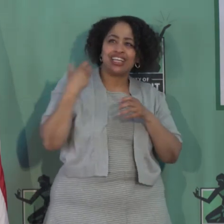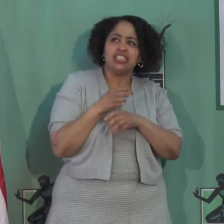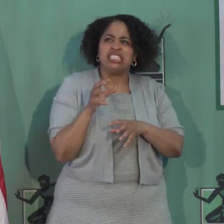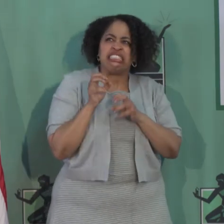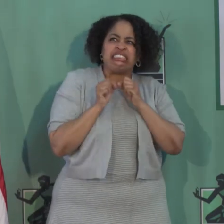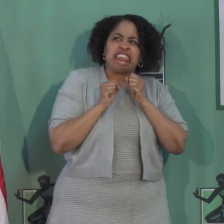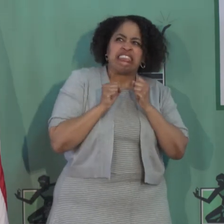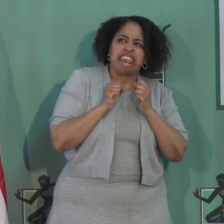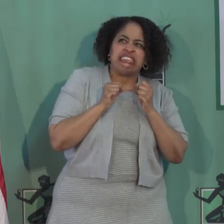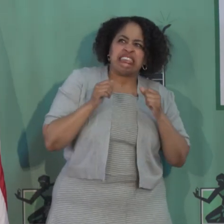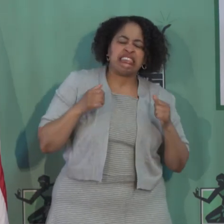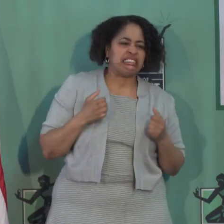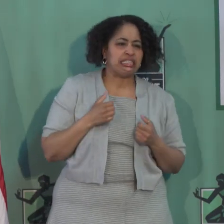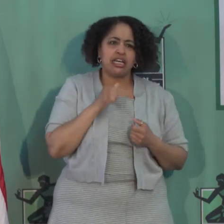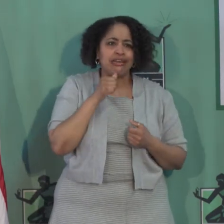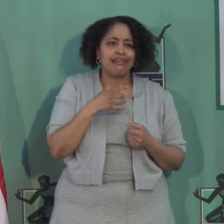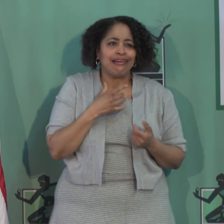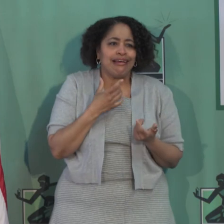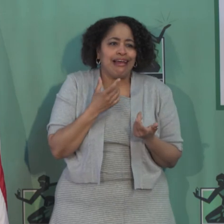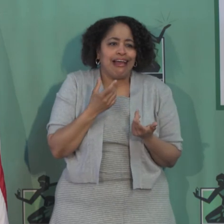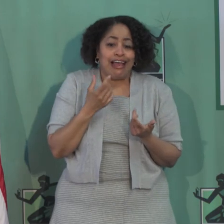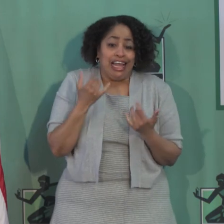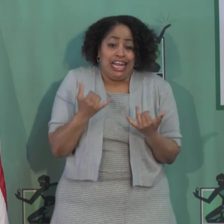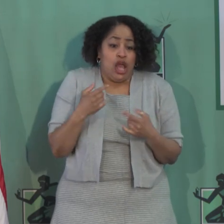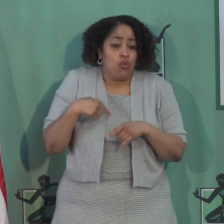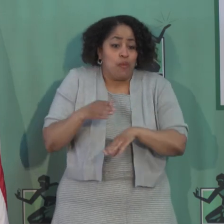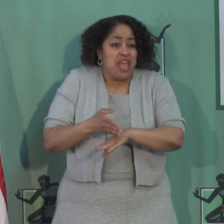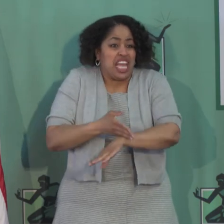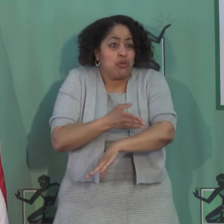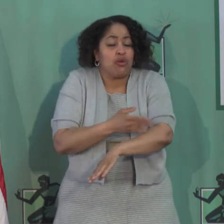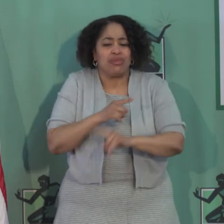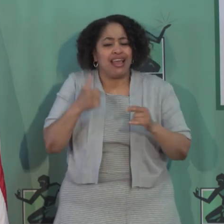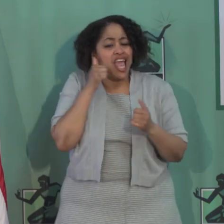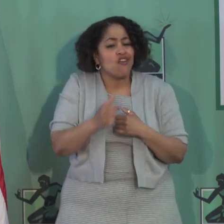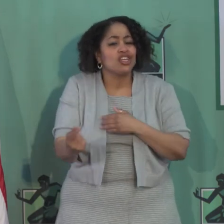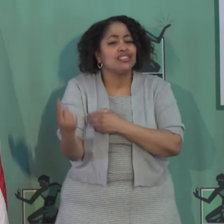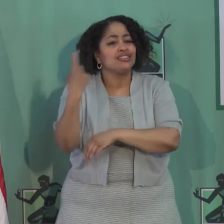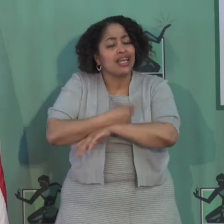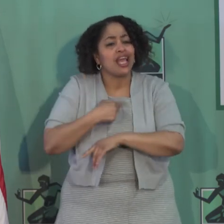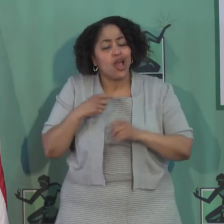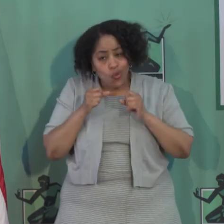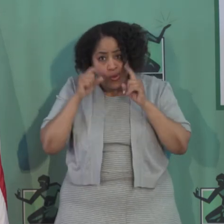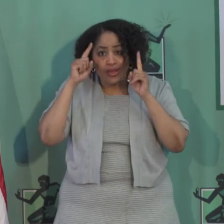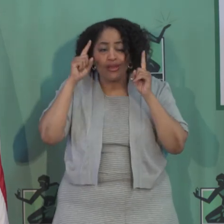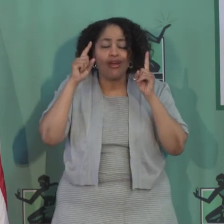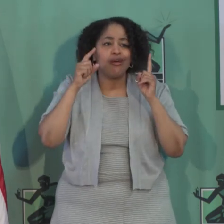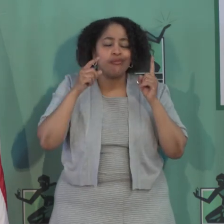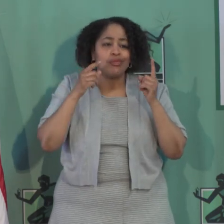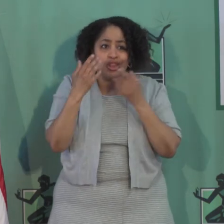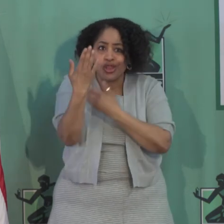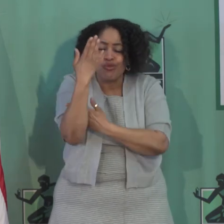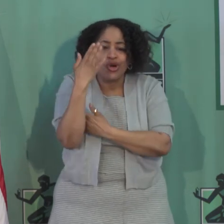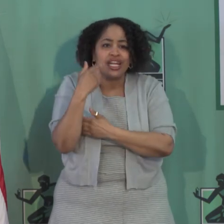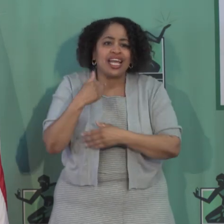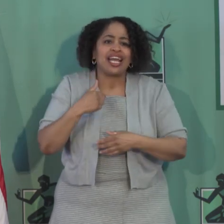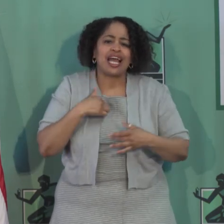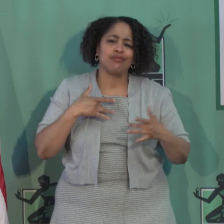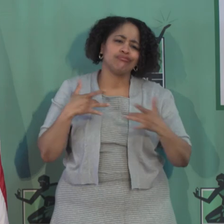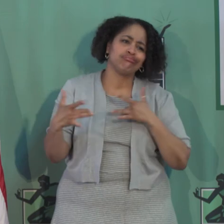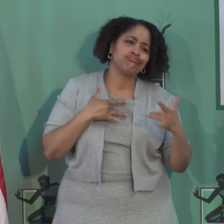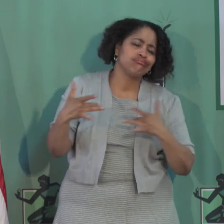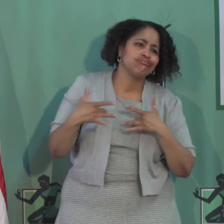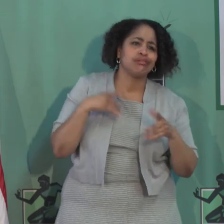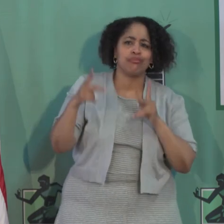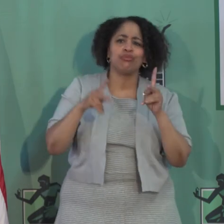progress. But I get up every morning afraid that people are going to get complacent and start to